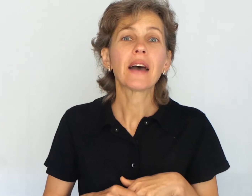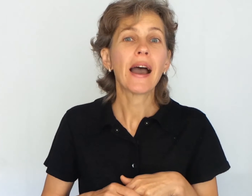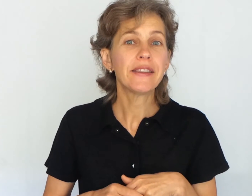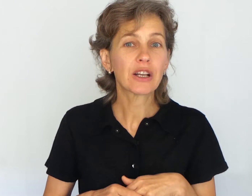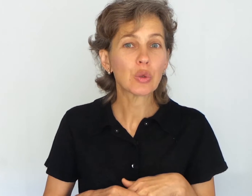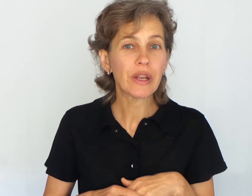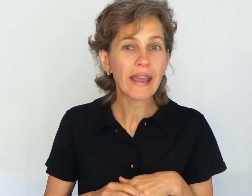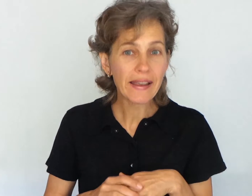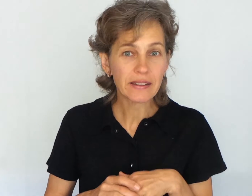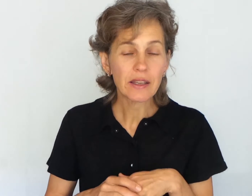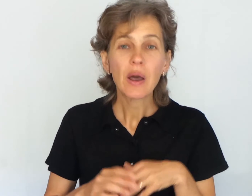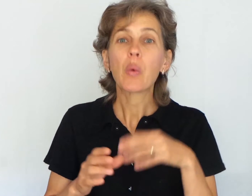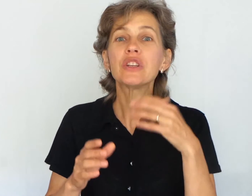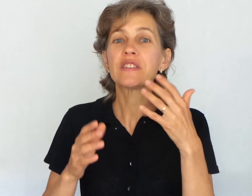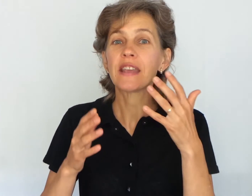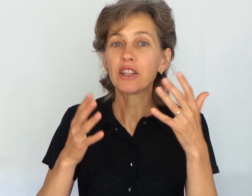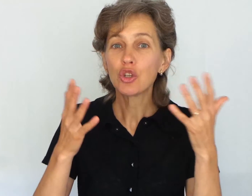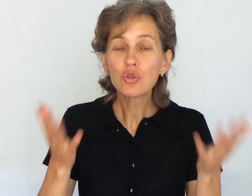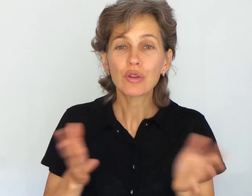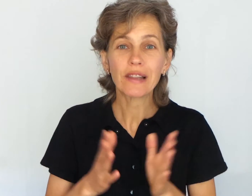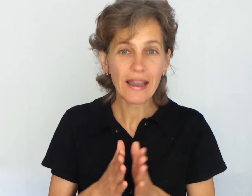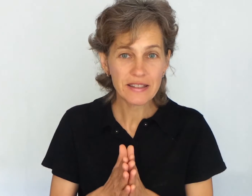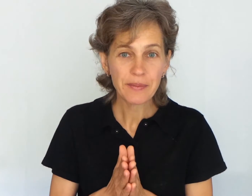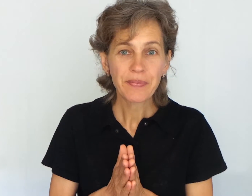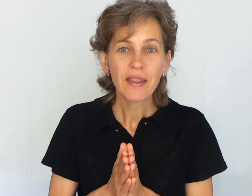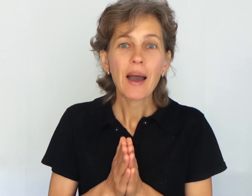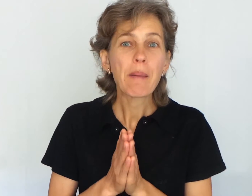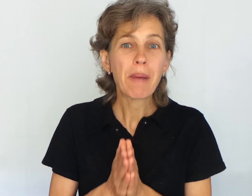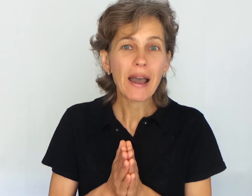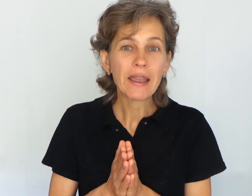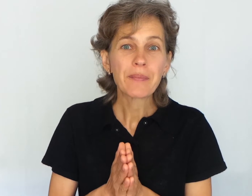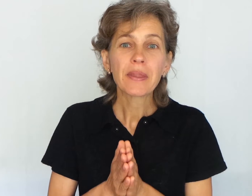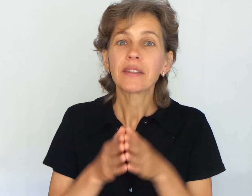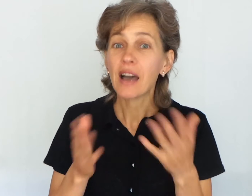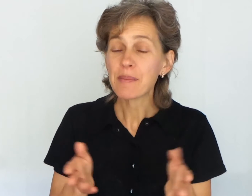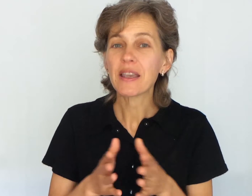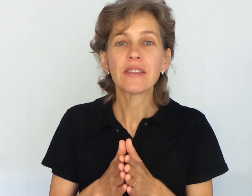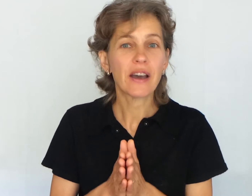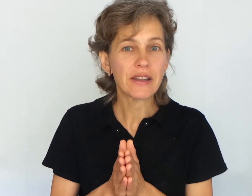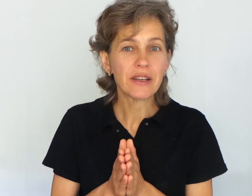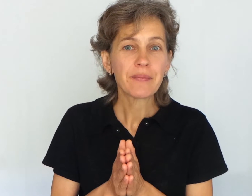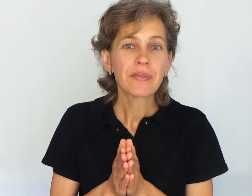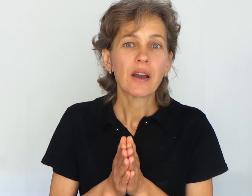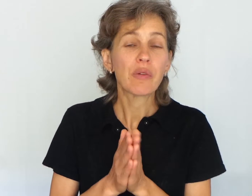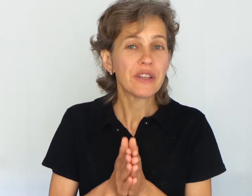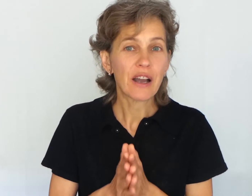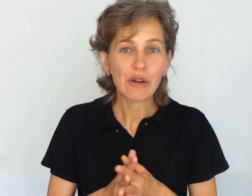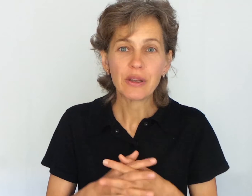hydrochloric acid, which is get neutralized by terms and other over-the-counter